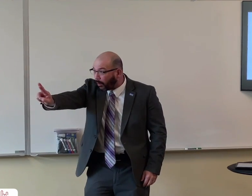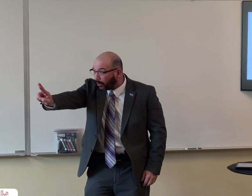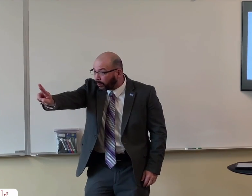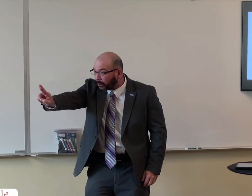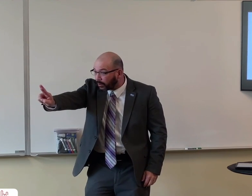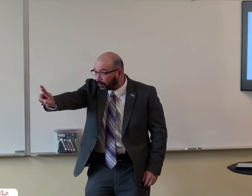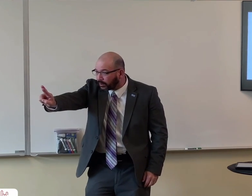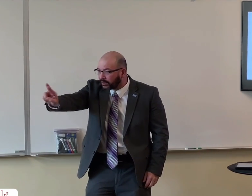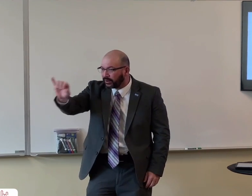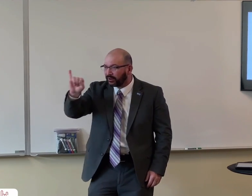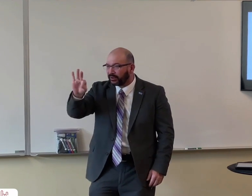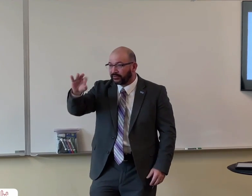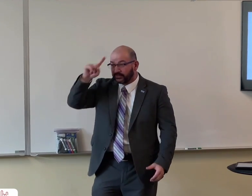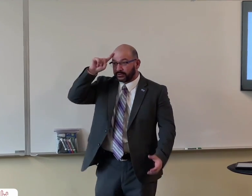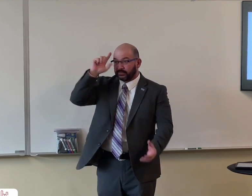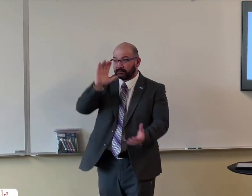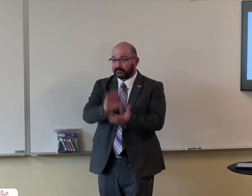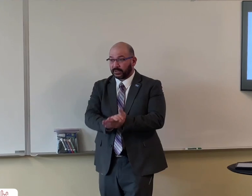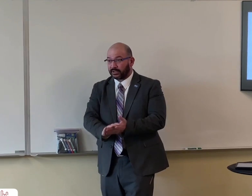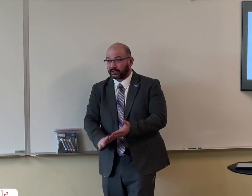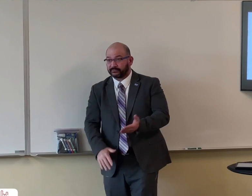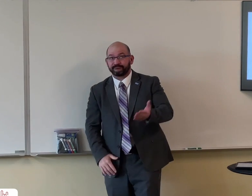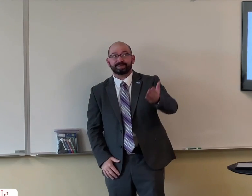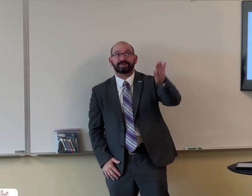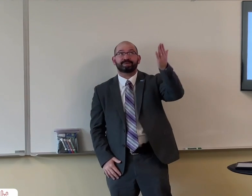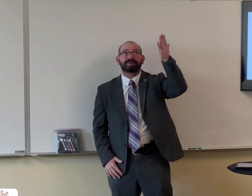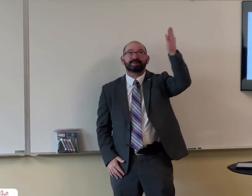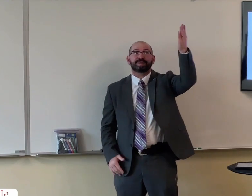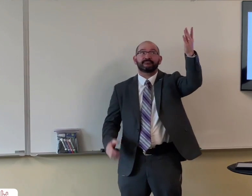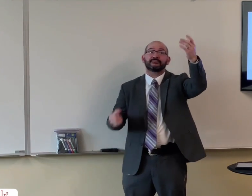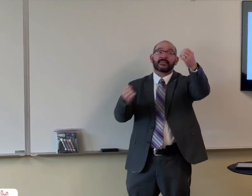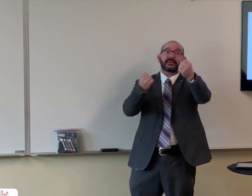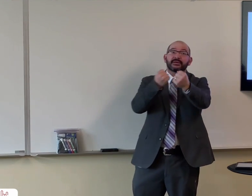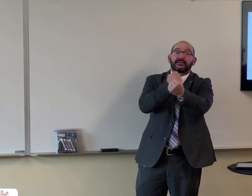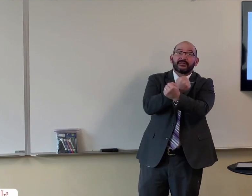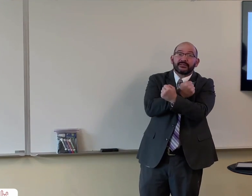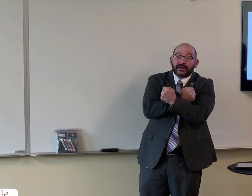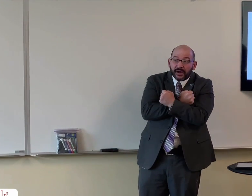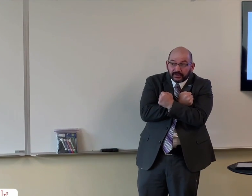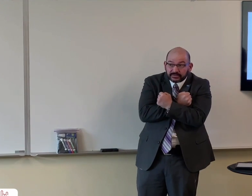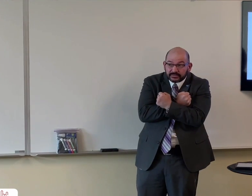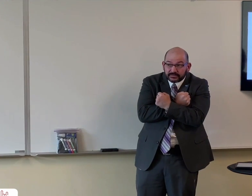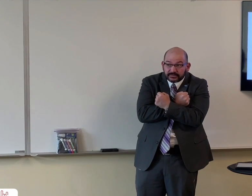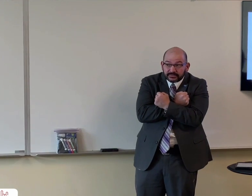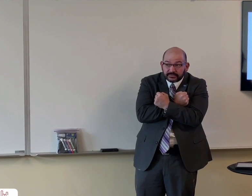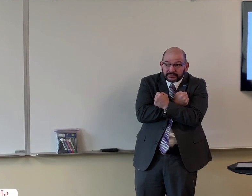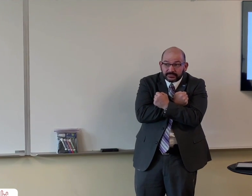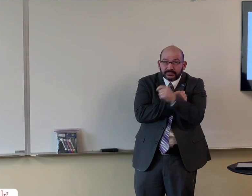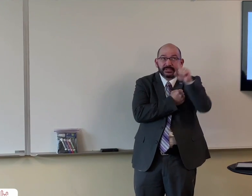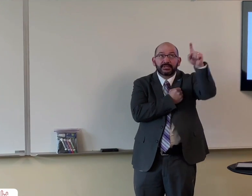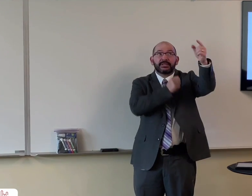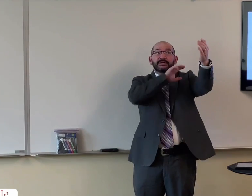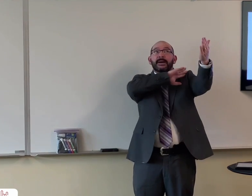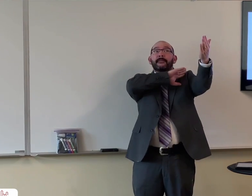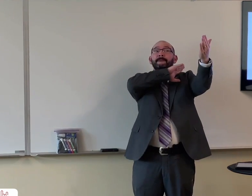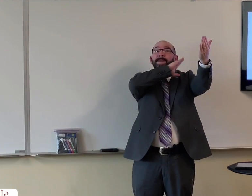But, if you believe God, if you believe God loves you,